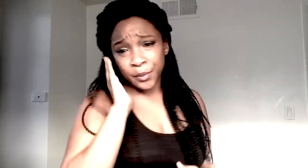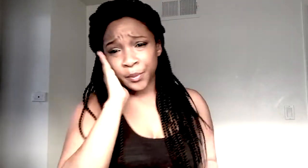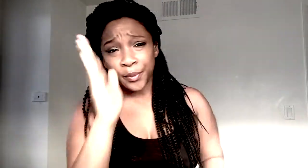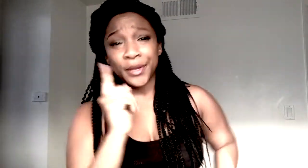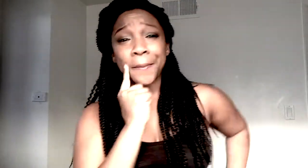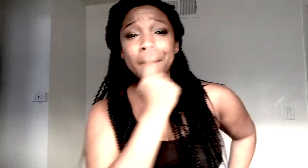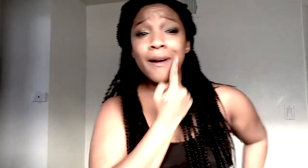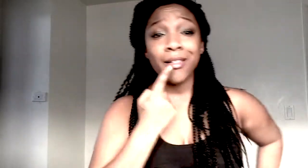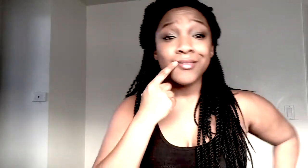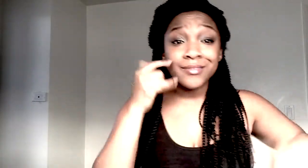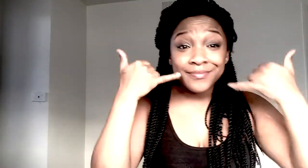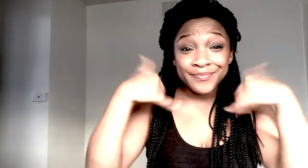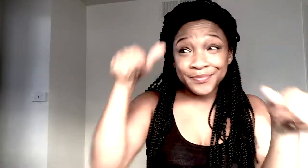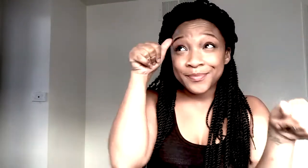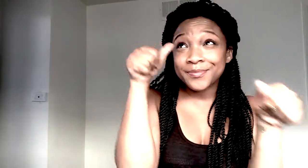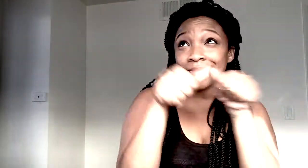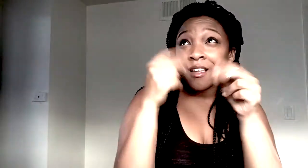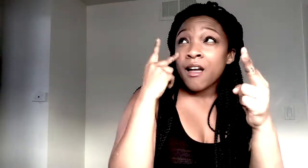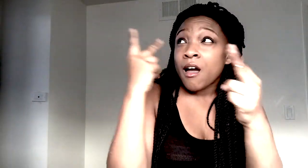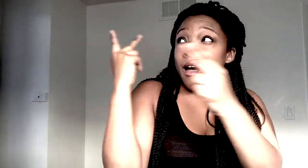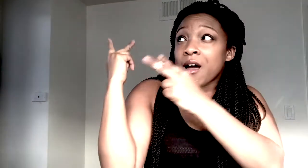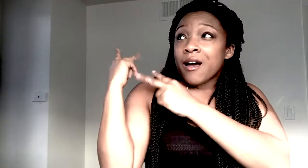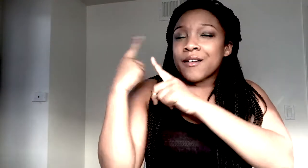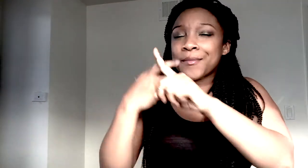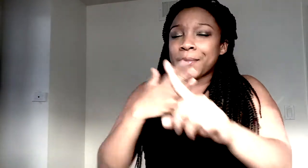Will your mouth still remember the taste of my love?